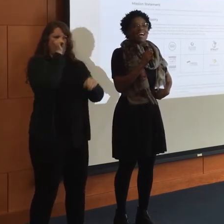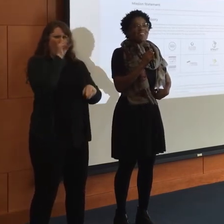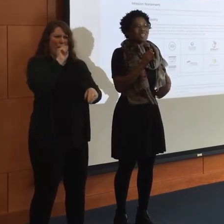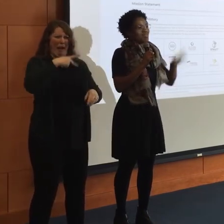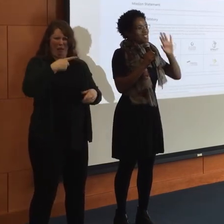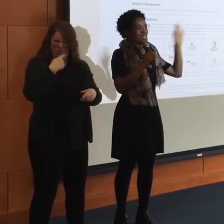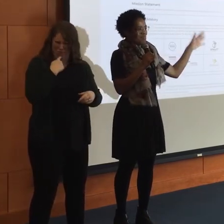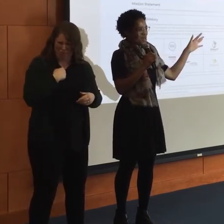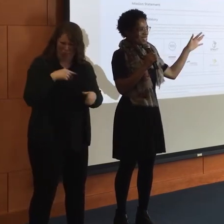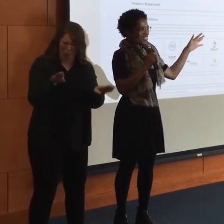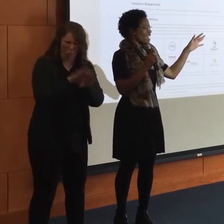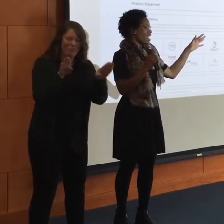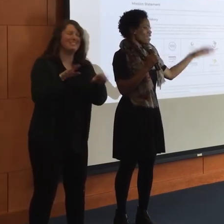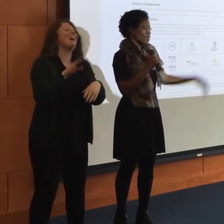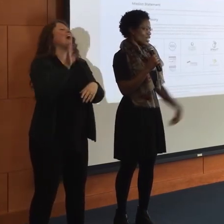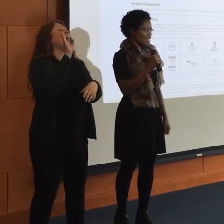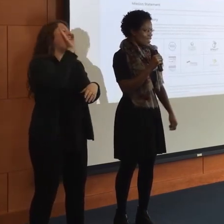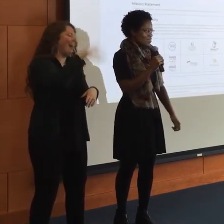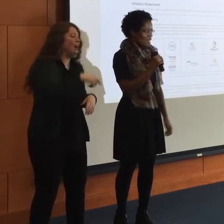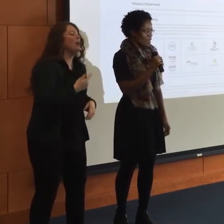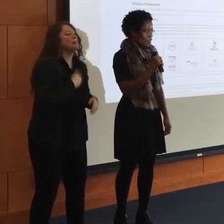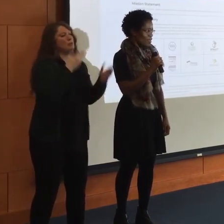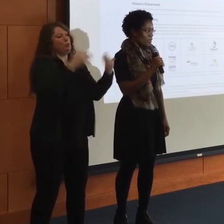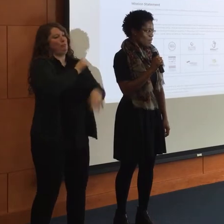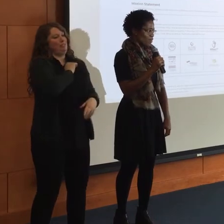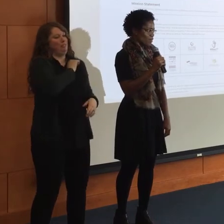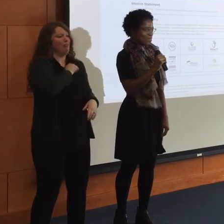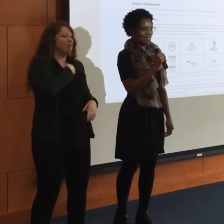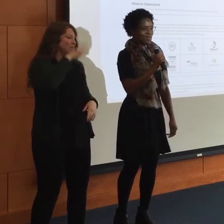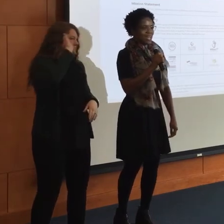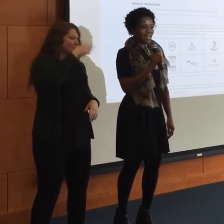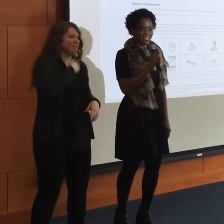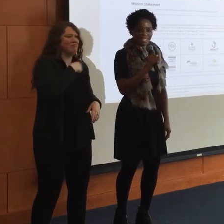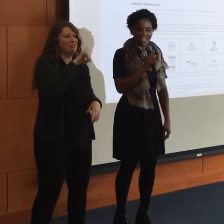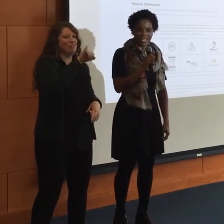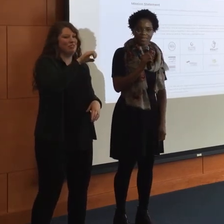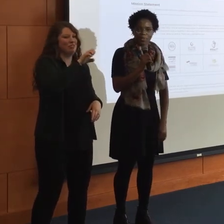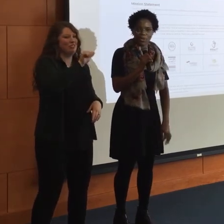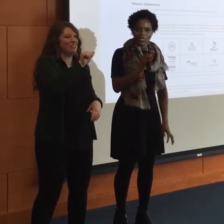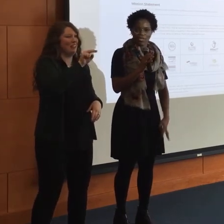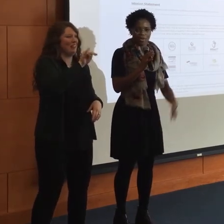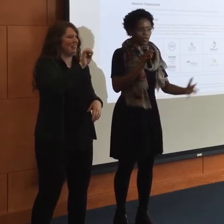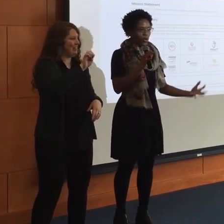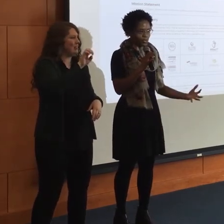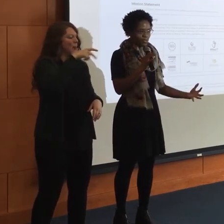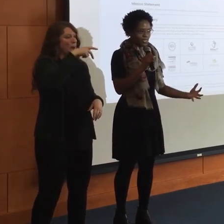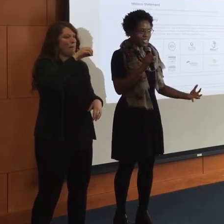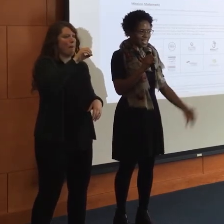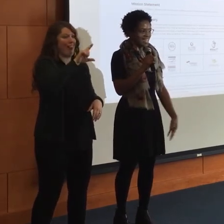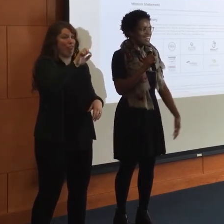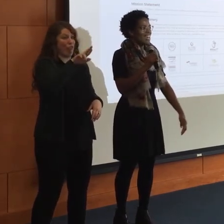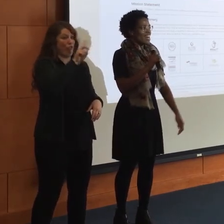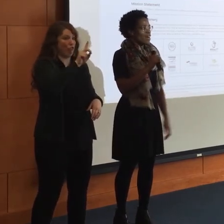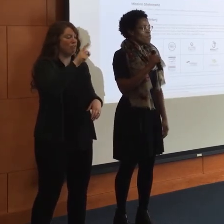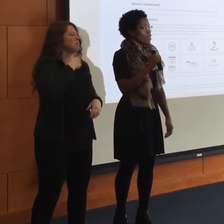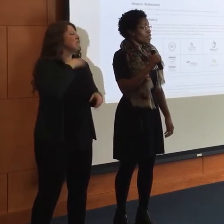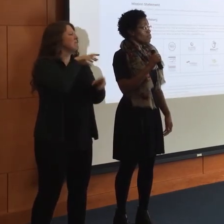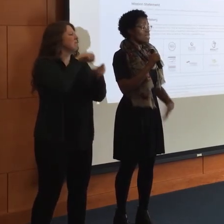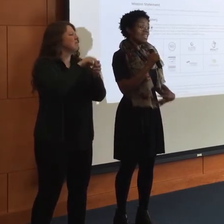My name is Janine Pollard. I work here at MIA. I'm also a member of the Minnesota Access Alliance Board. So I'm your host for today. MIA